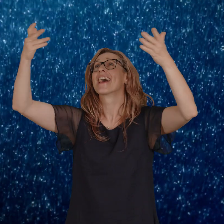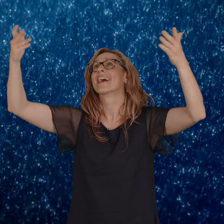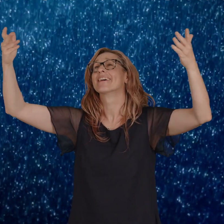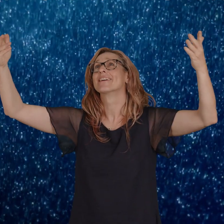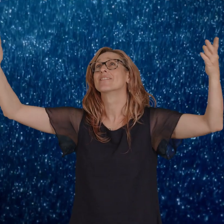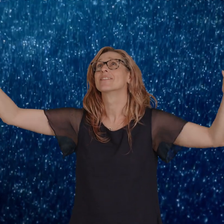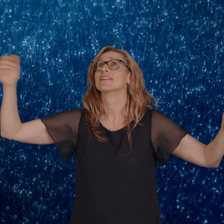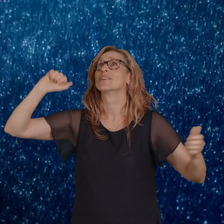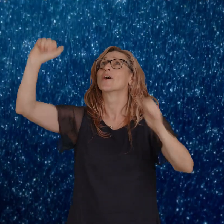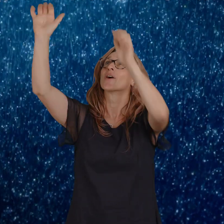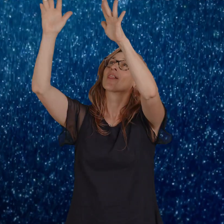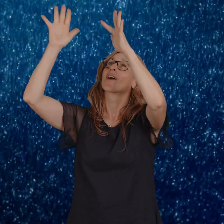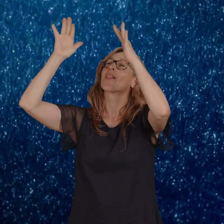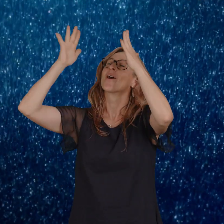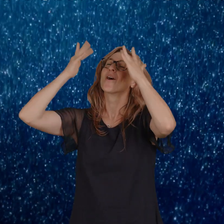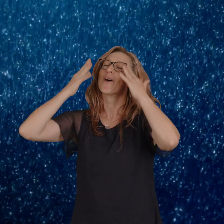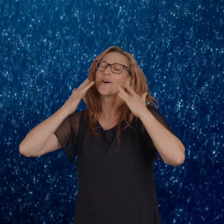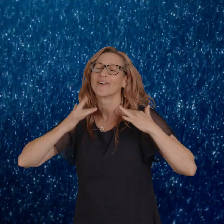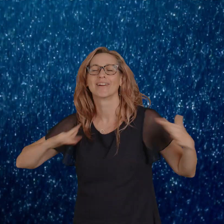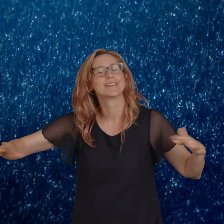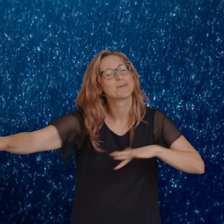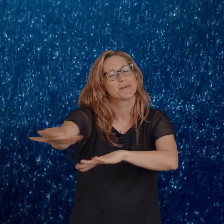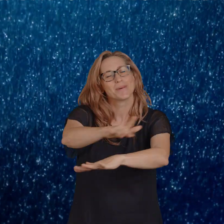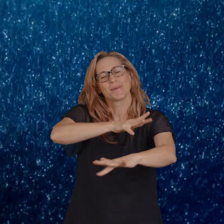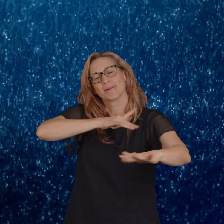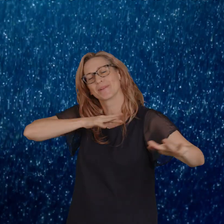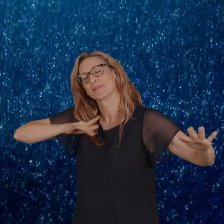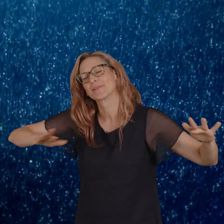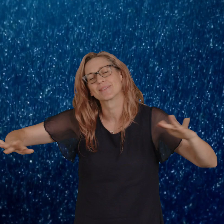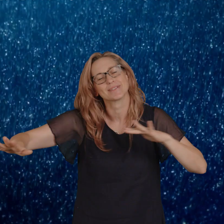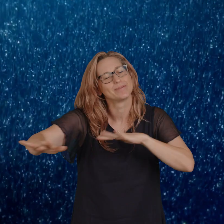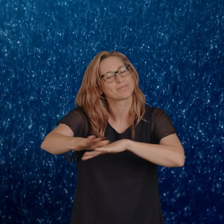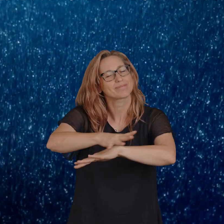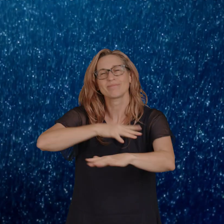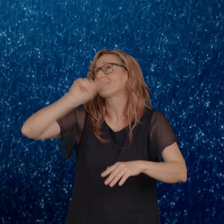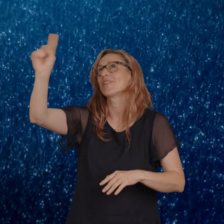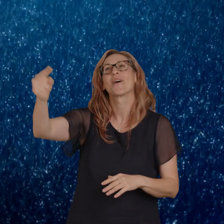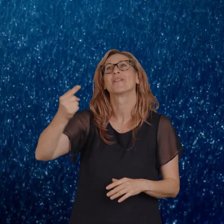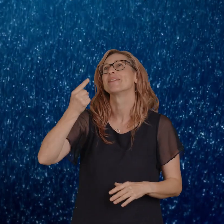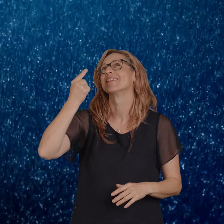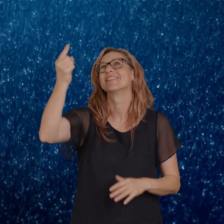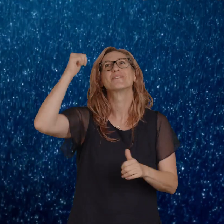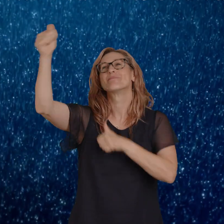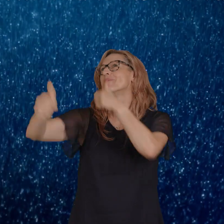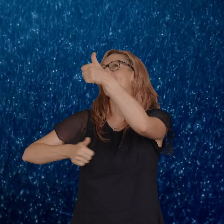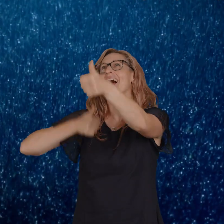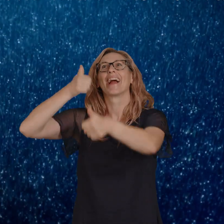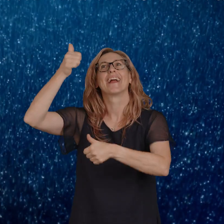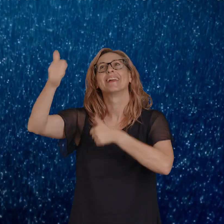glory fills this place. You alone deserve our praise. You're the name